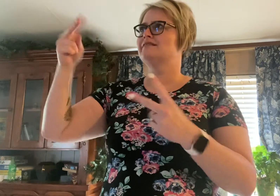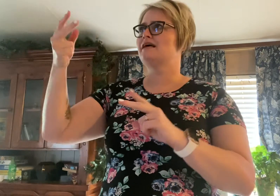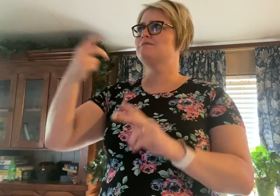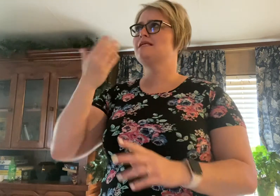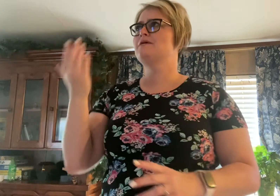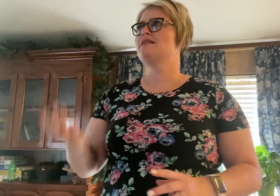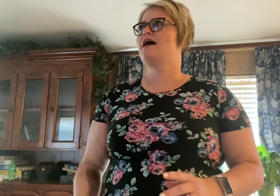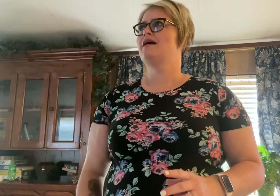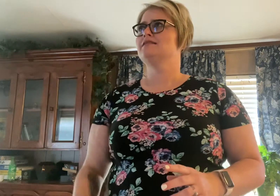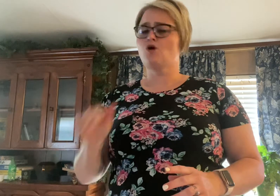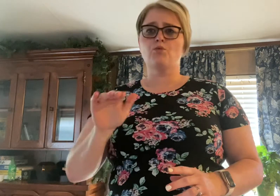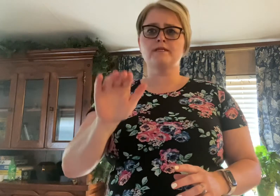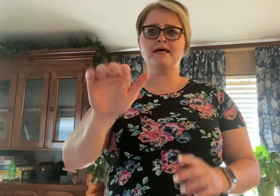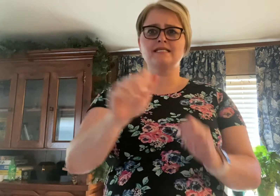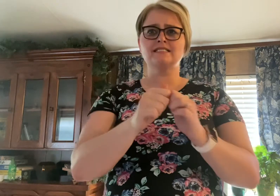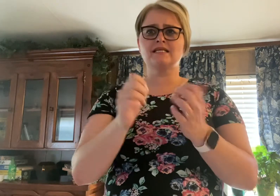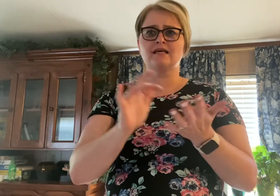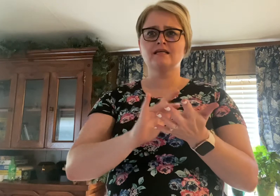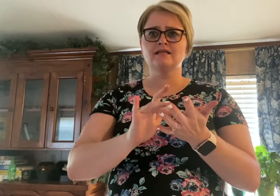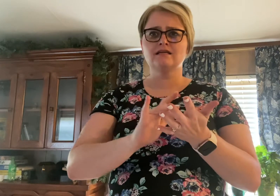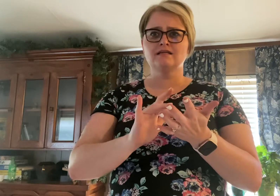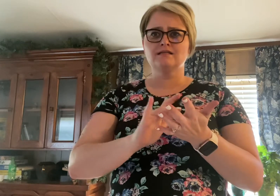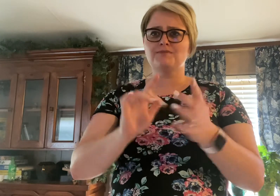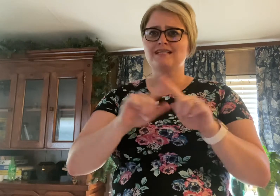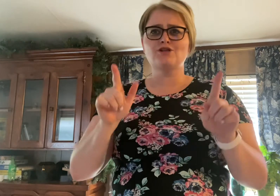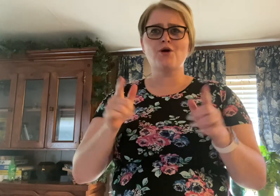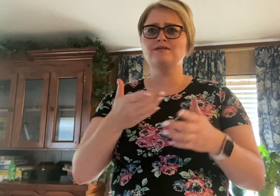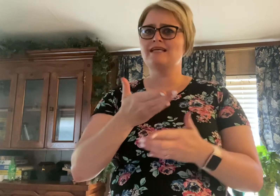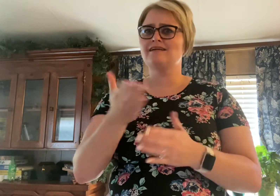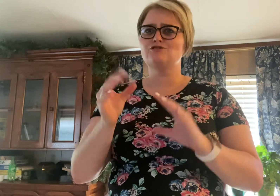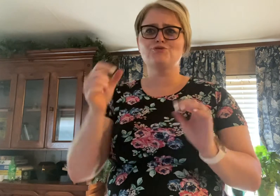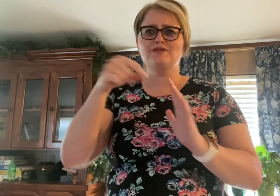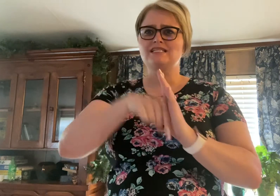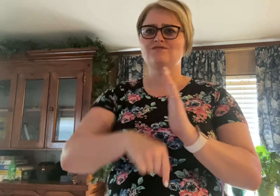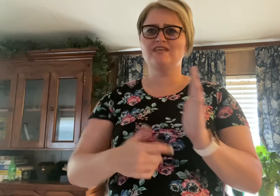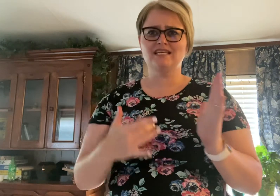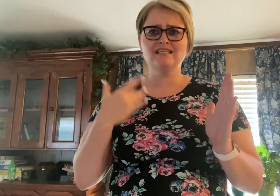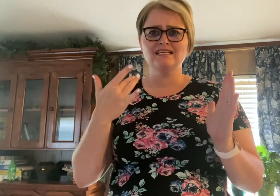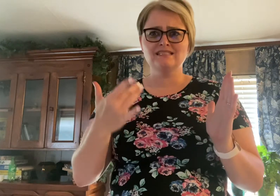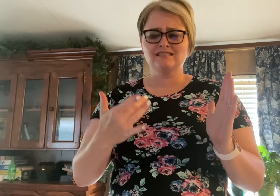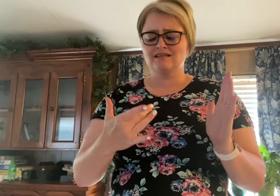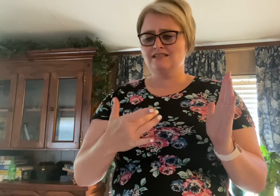Stabilized with medicine There's no death to these feelings They